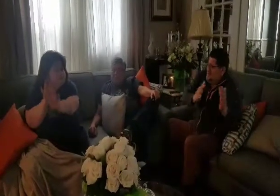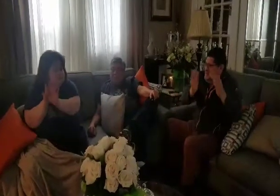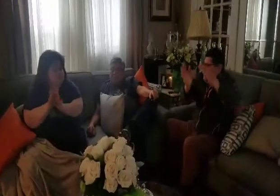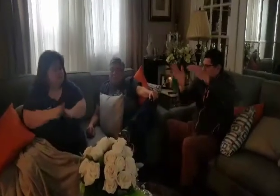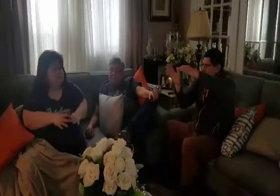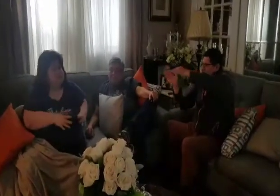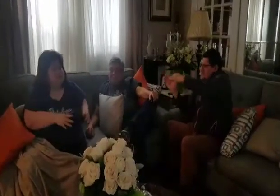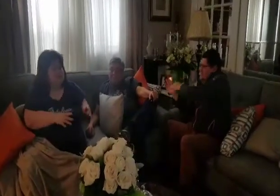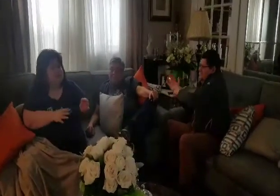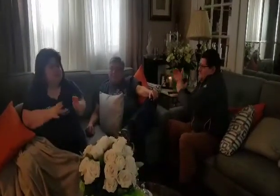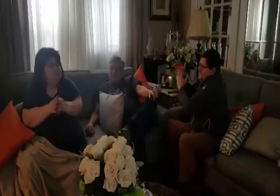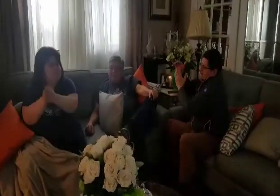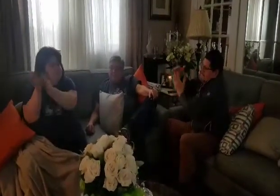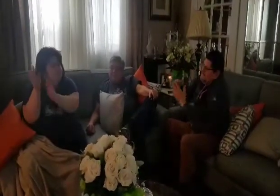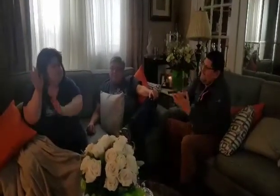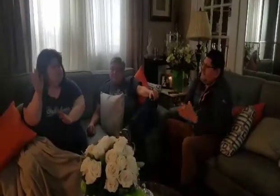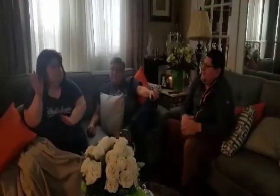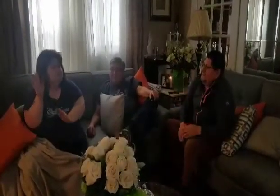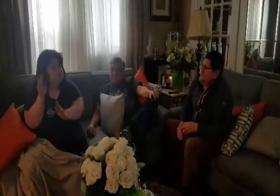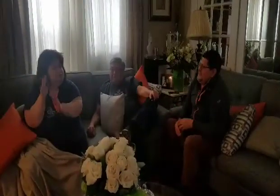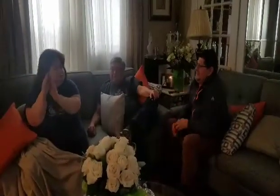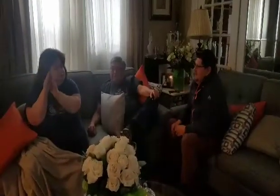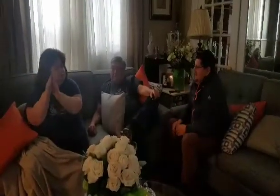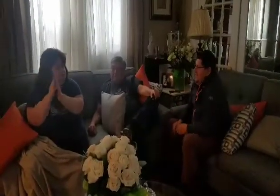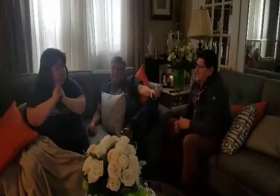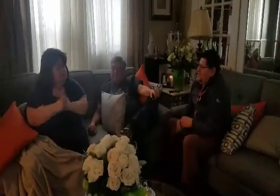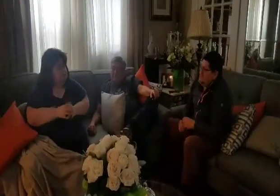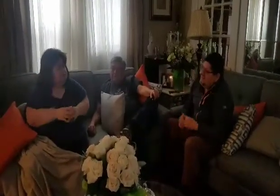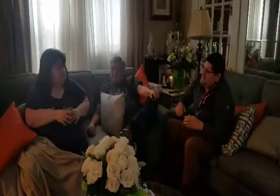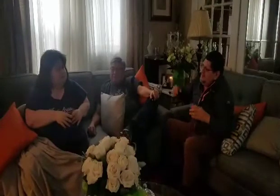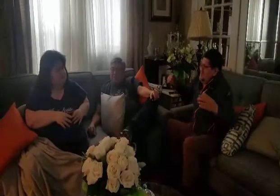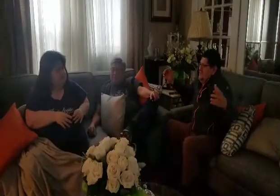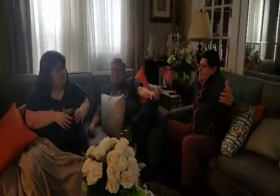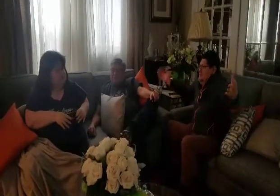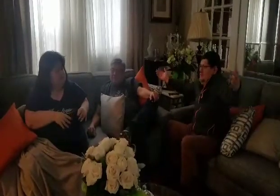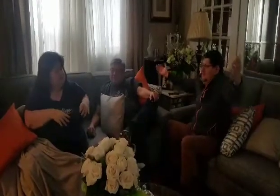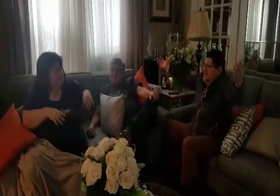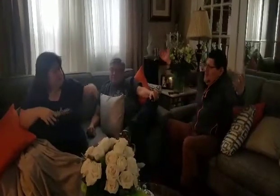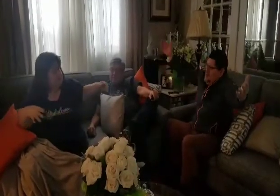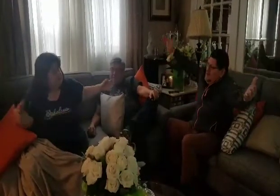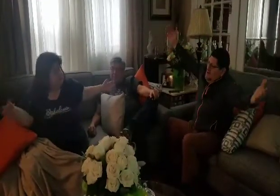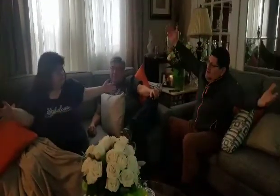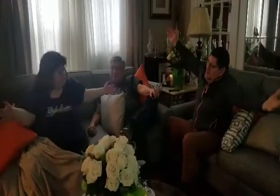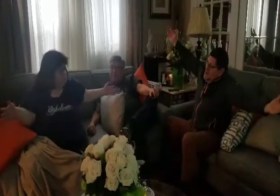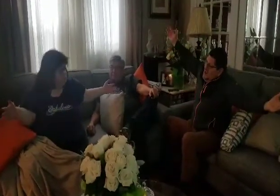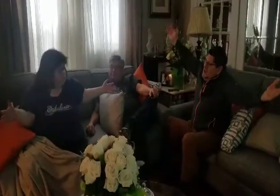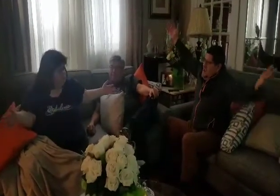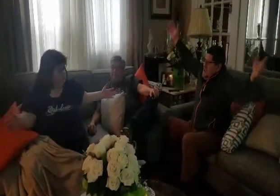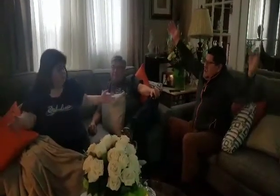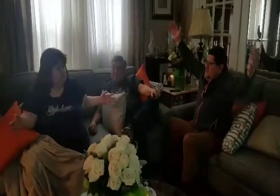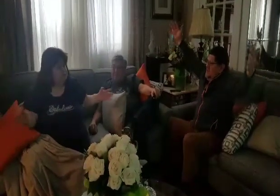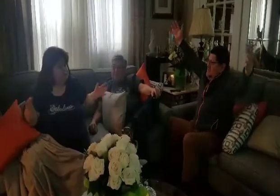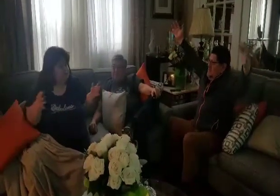they'll learn much more than we all know, and I think to myself,